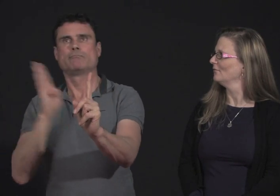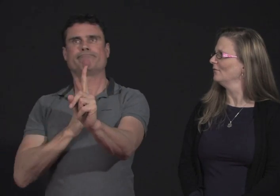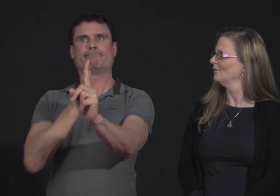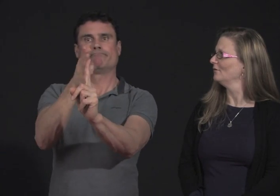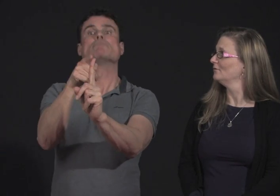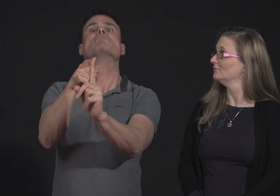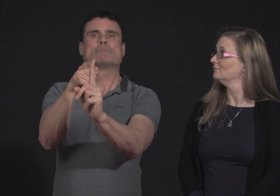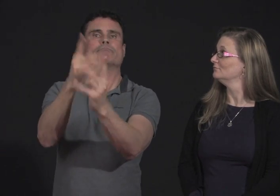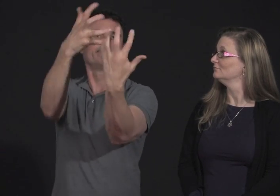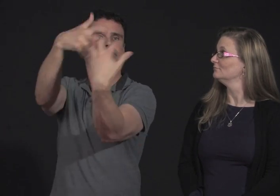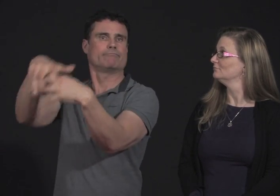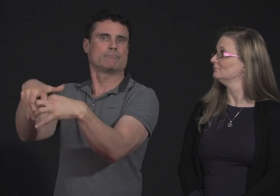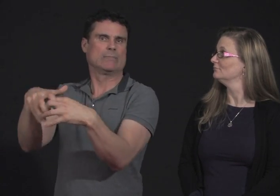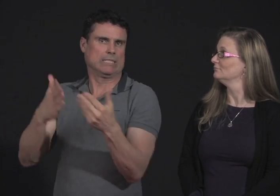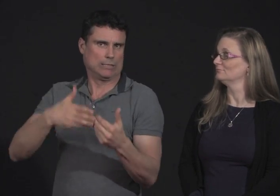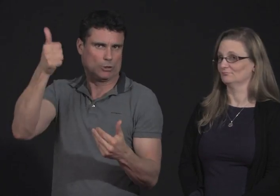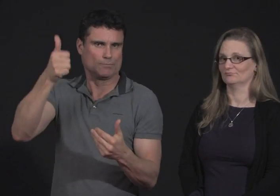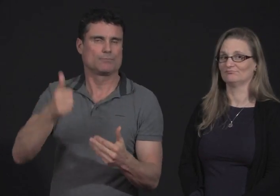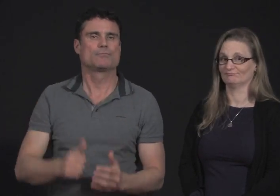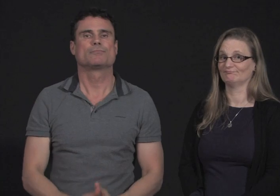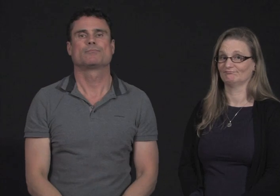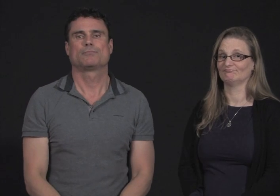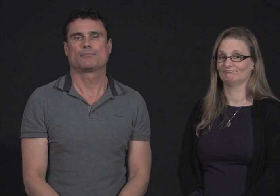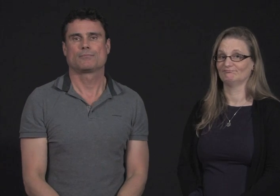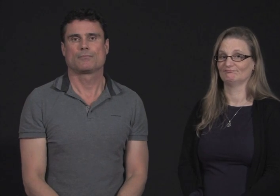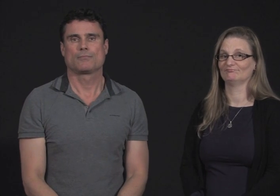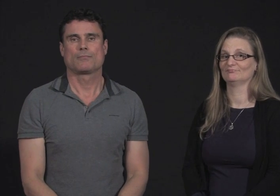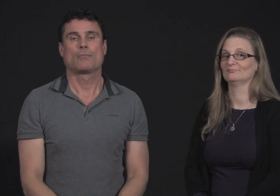to be a direct line of communication for us to make things a little bit easier. That's right.